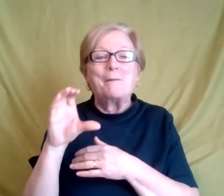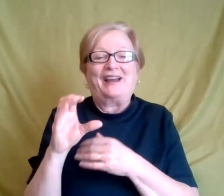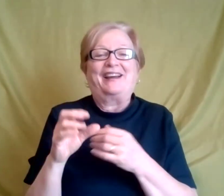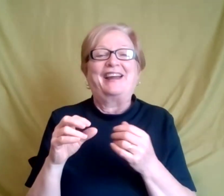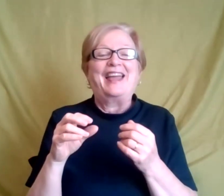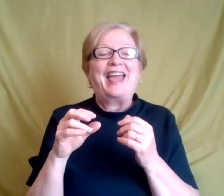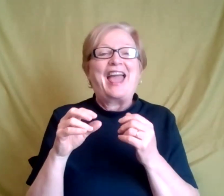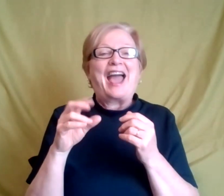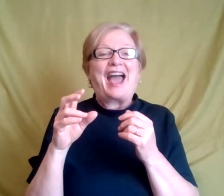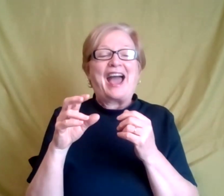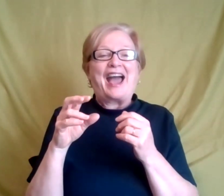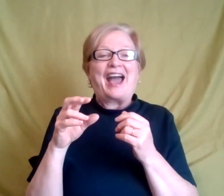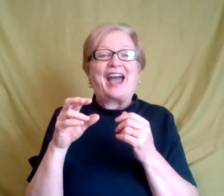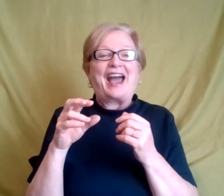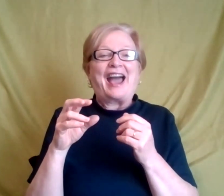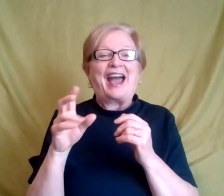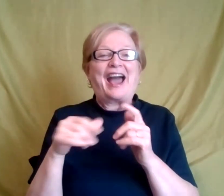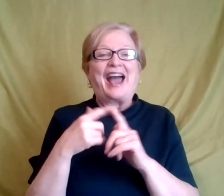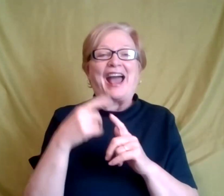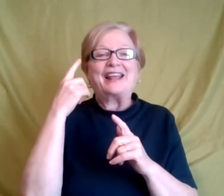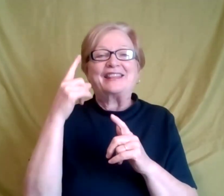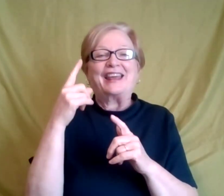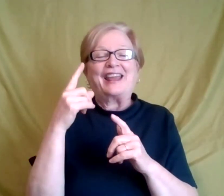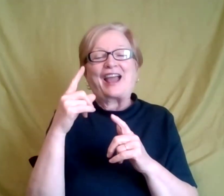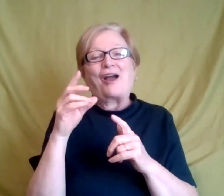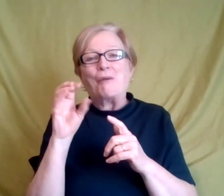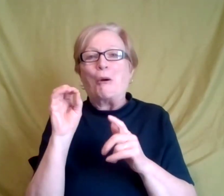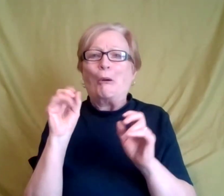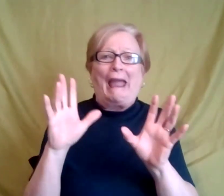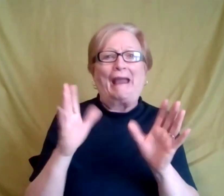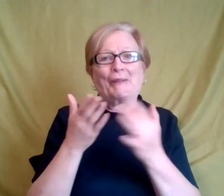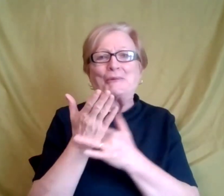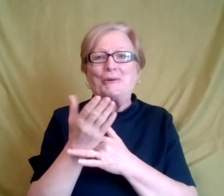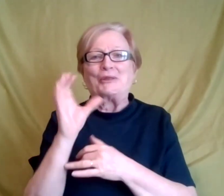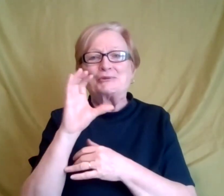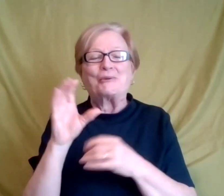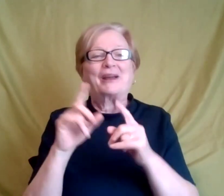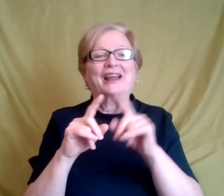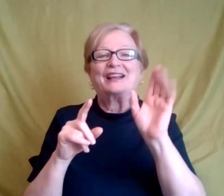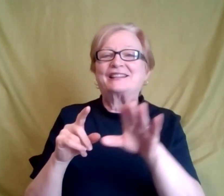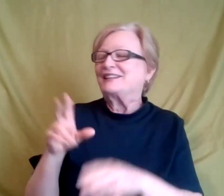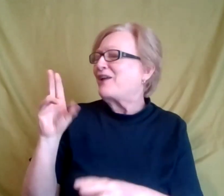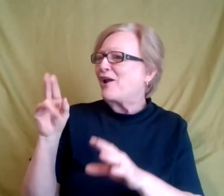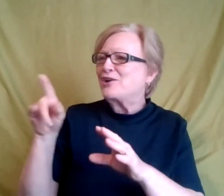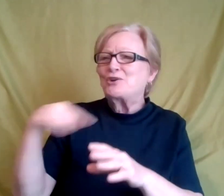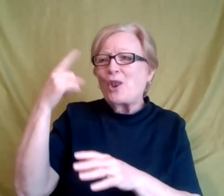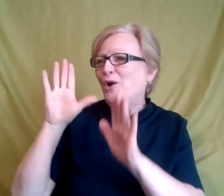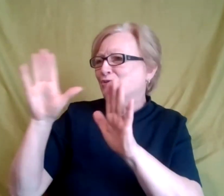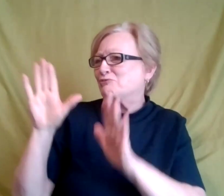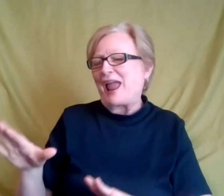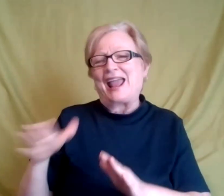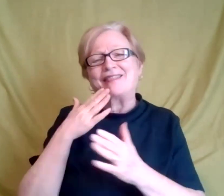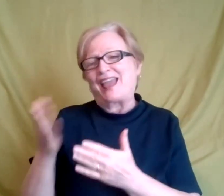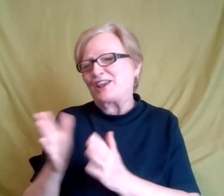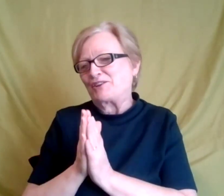be looking as, as you know, I would say a hot mess right now. No, no, no. Yes. You look great. You look great. Thank you.